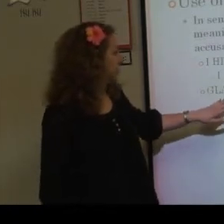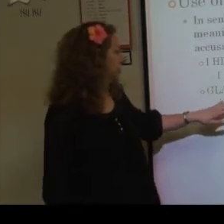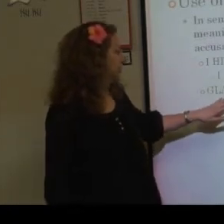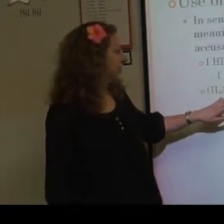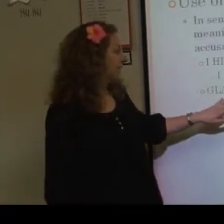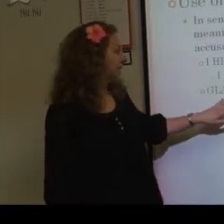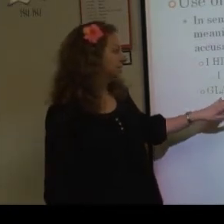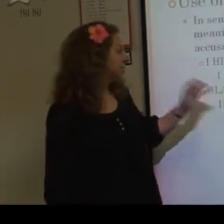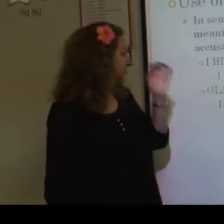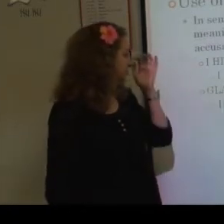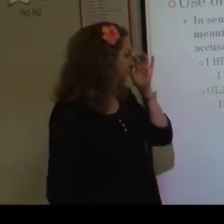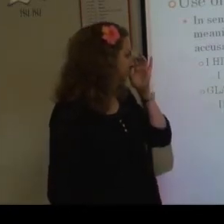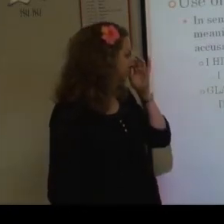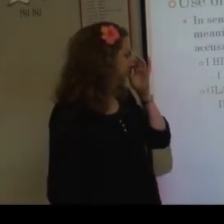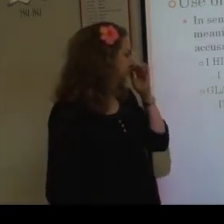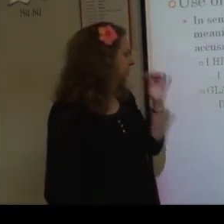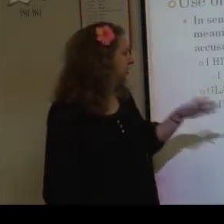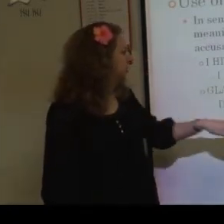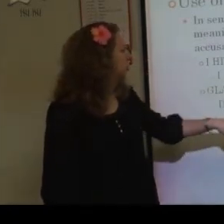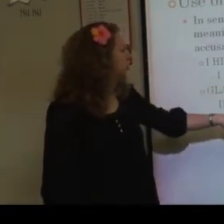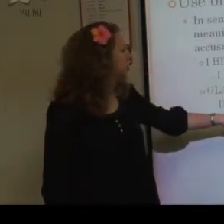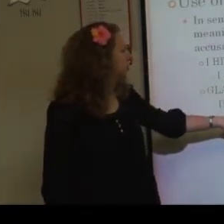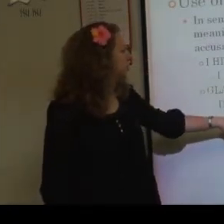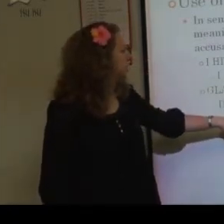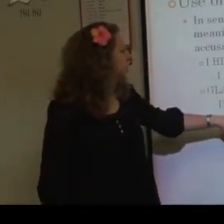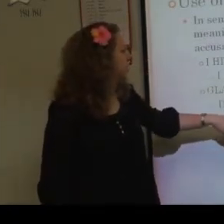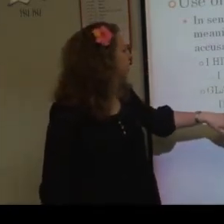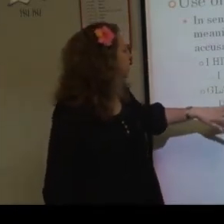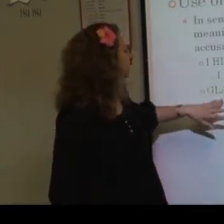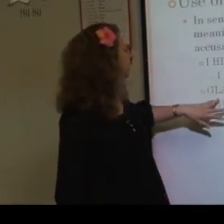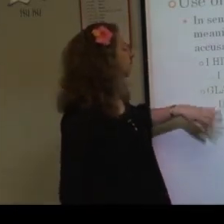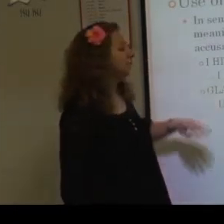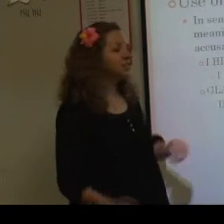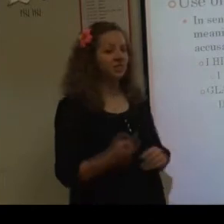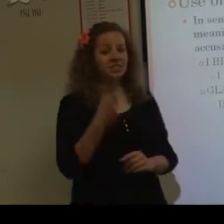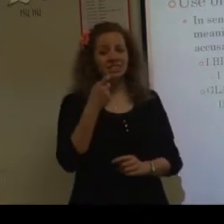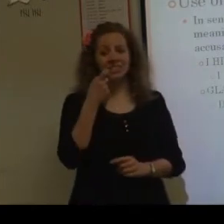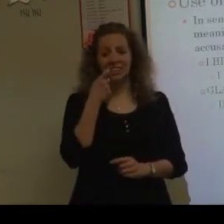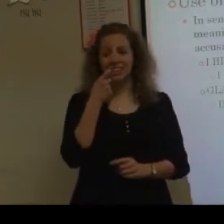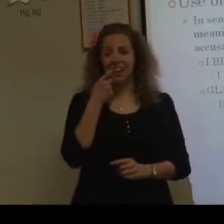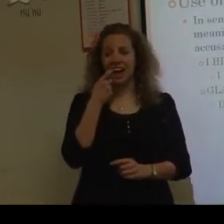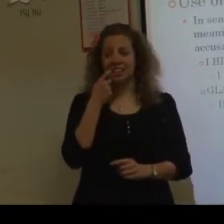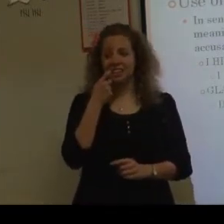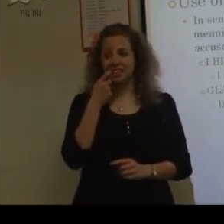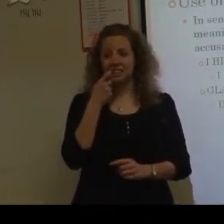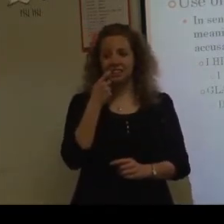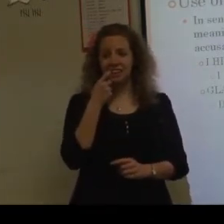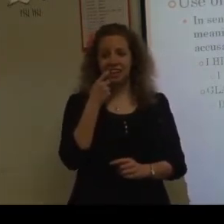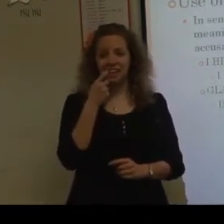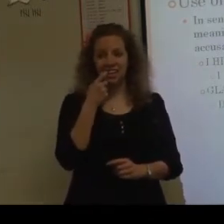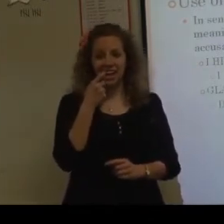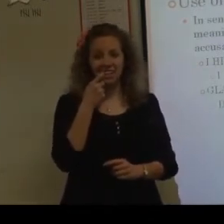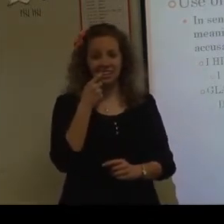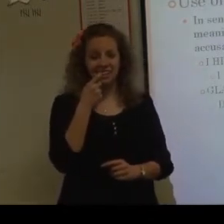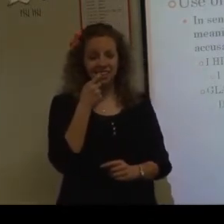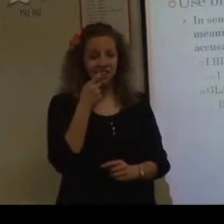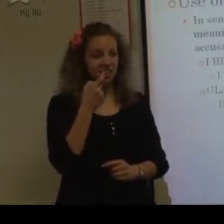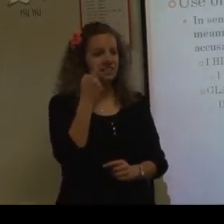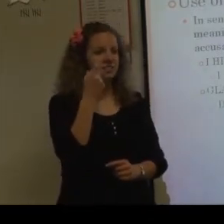glass. So for this one. So this is the sign glass. Glass. You're like